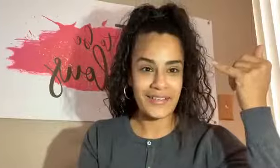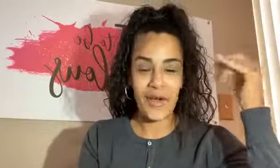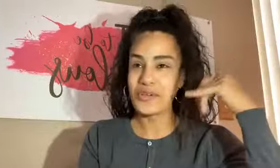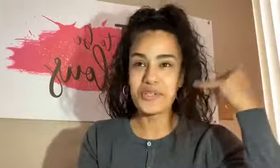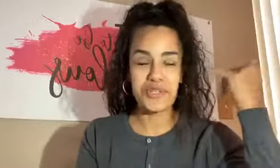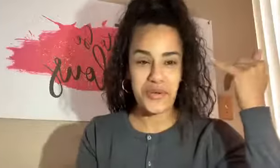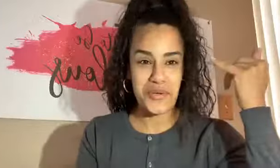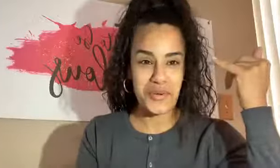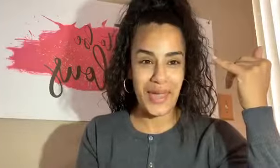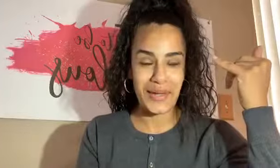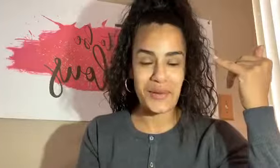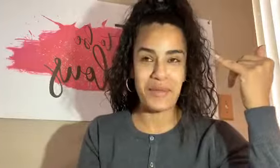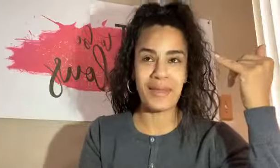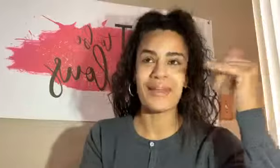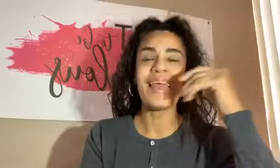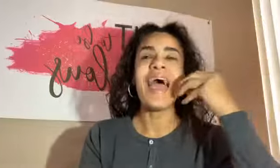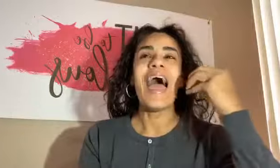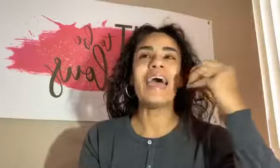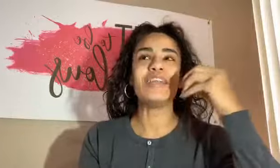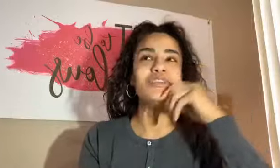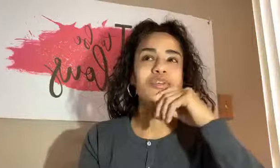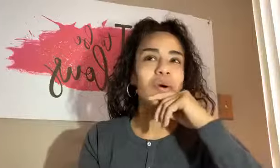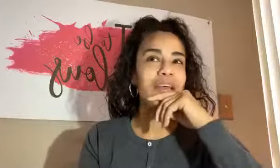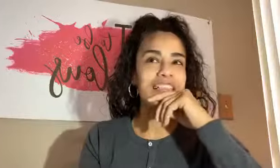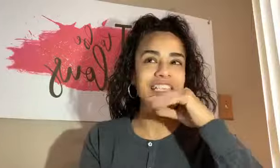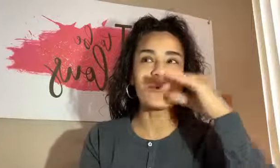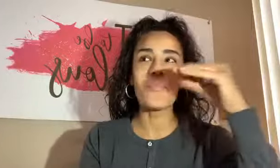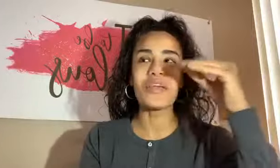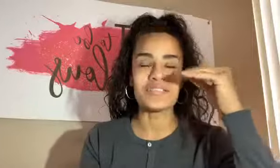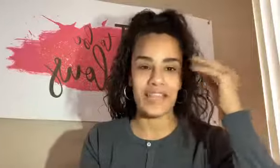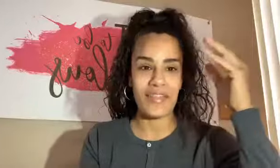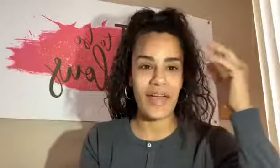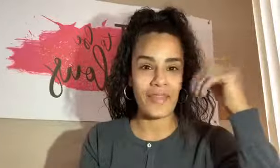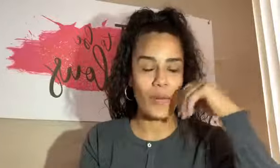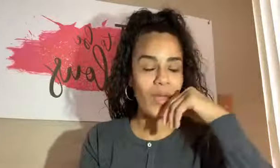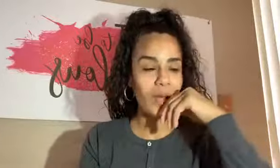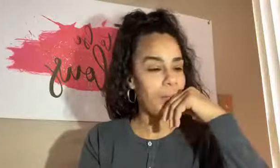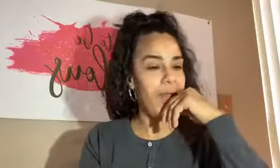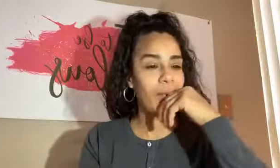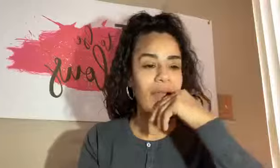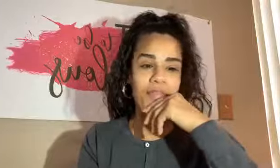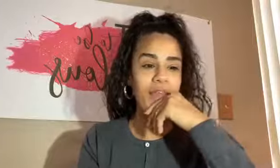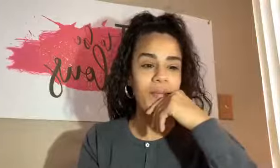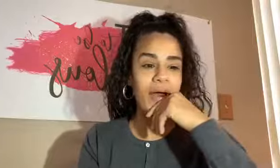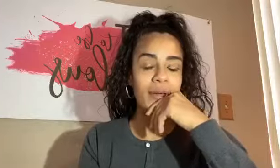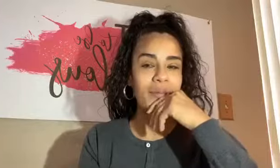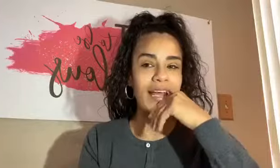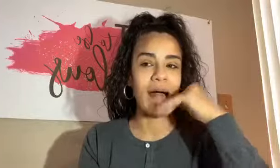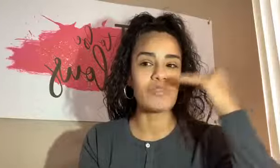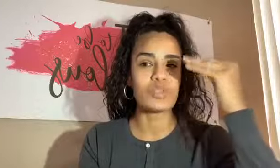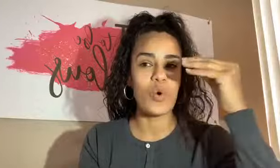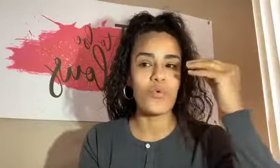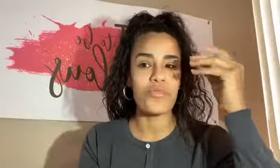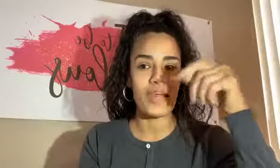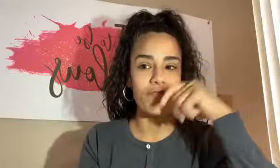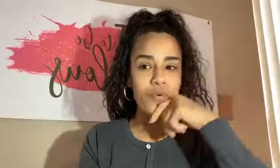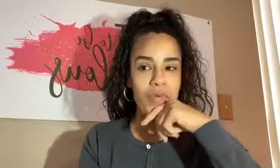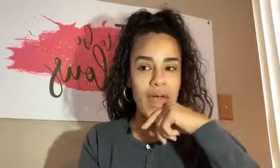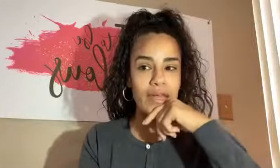Are you sure you can't come in? And you know, it's little things like that that I wake up now and I think about and I'm like, I'm so thankful that